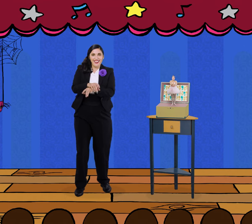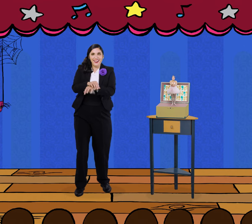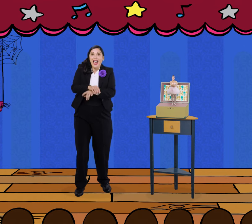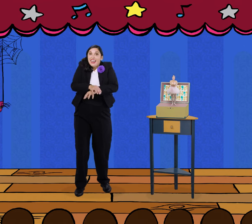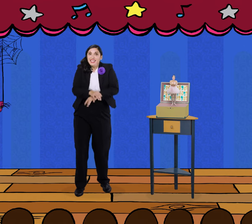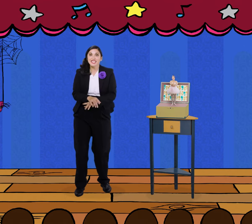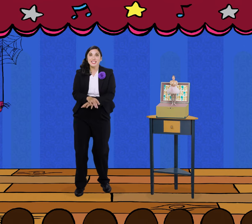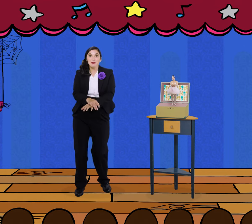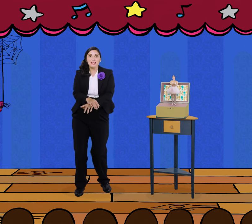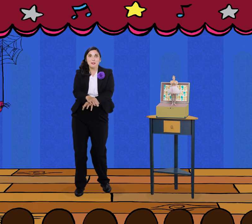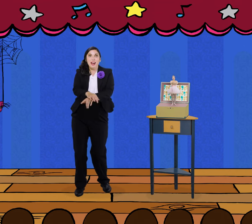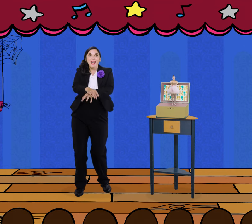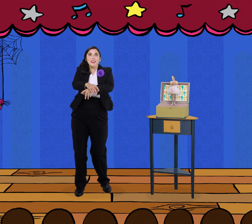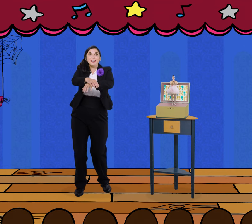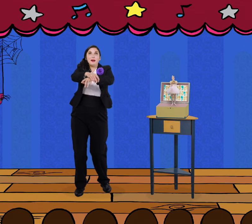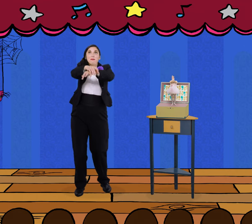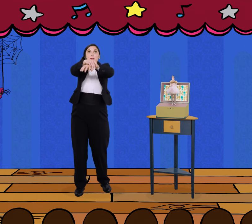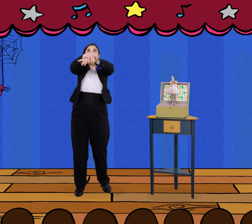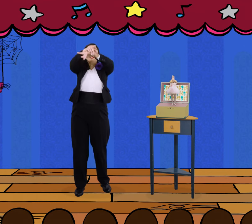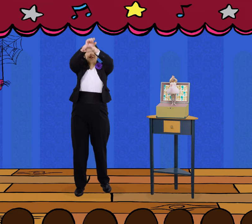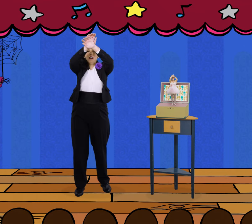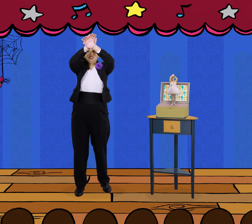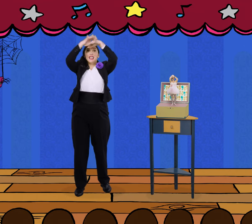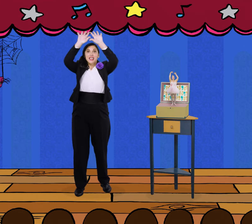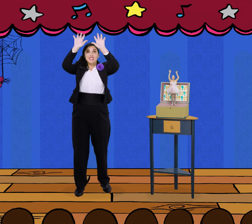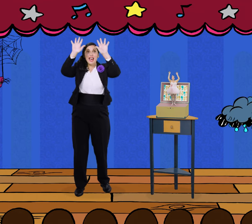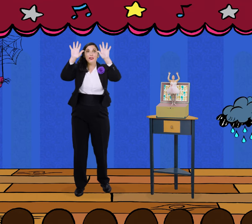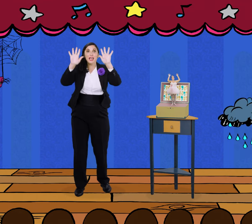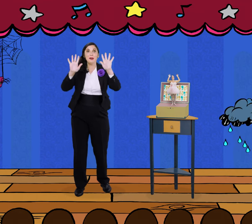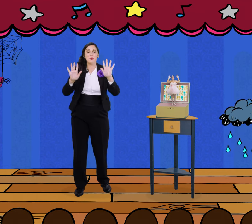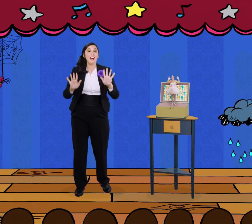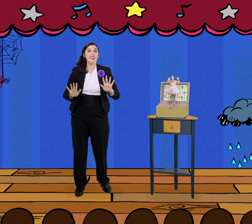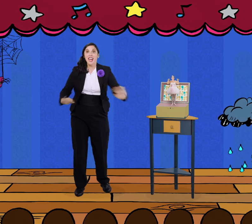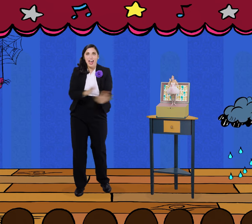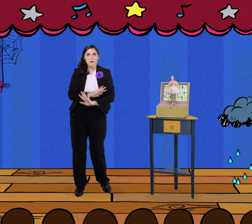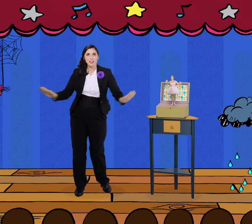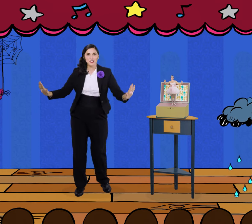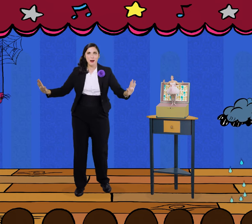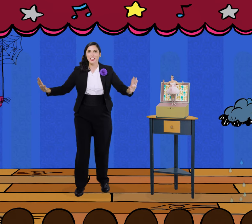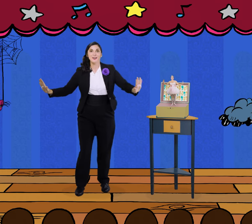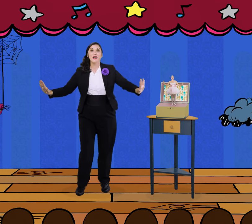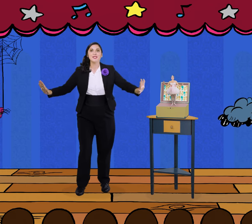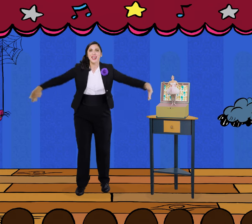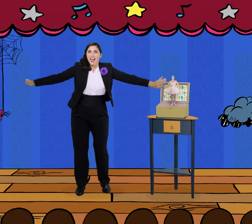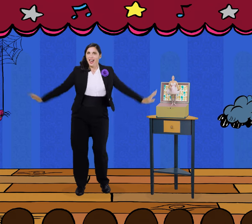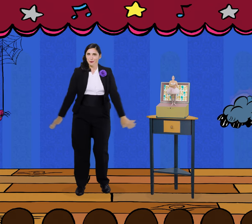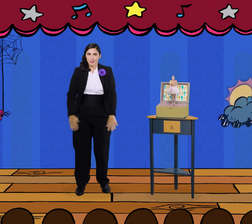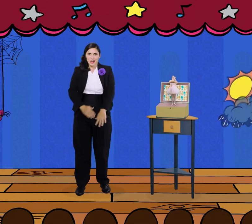The itsy bitsy spider climbed up the water spout Down came the rain and washed the spider out Out came